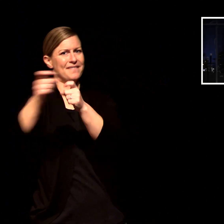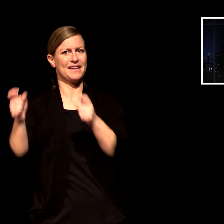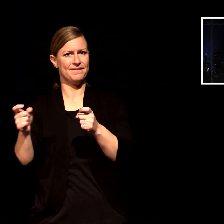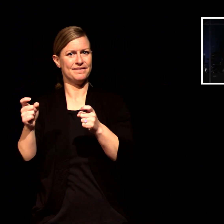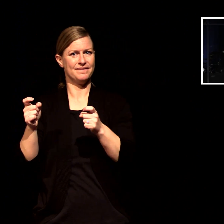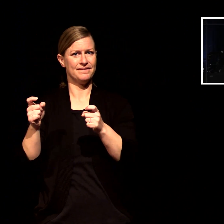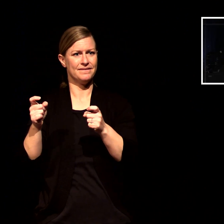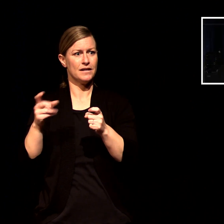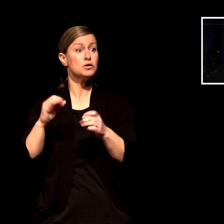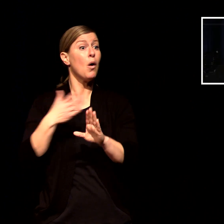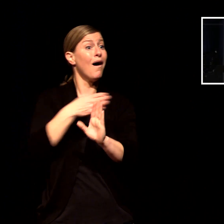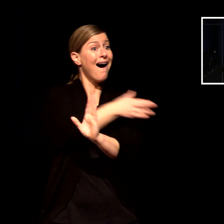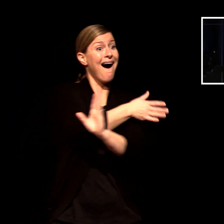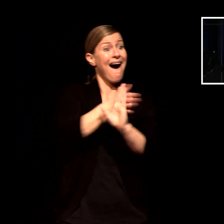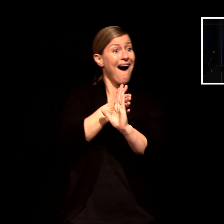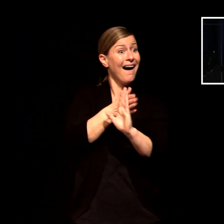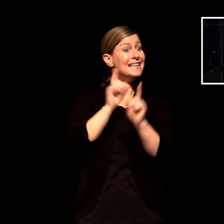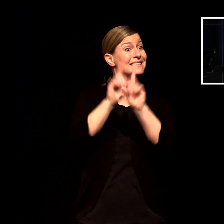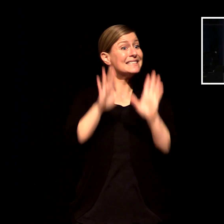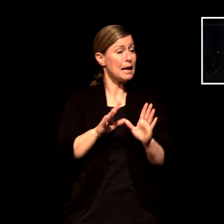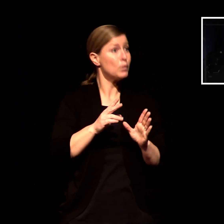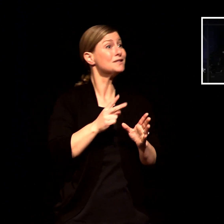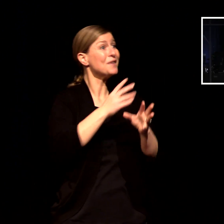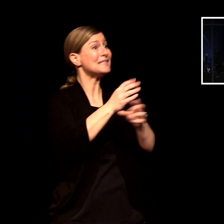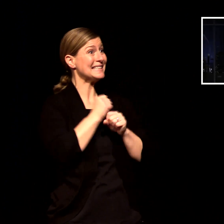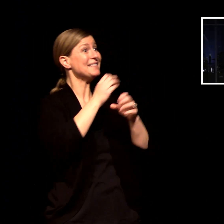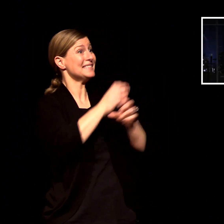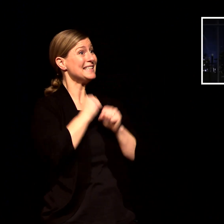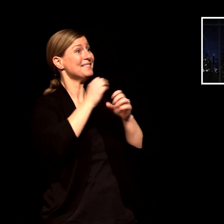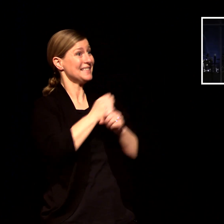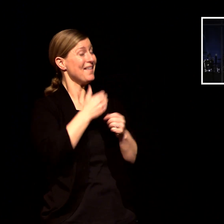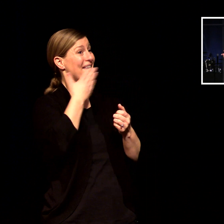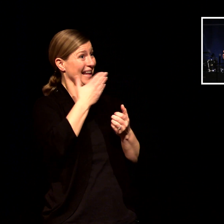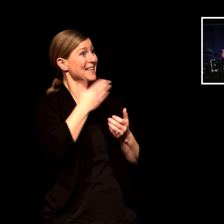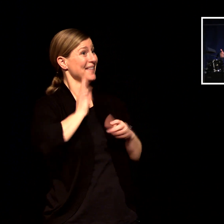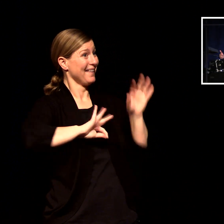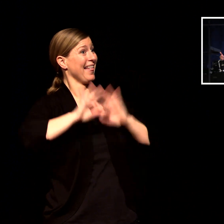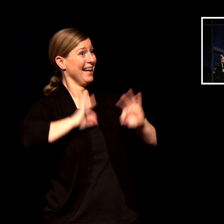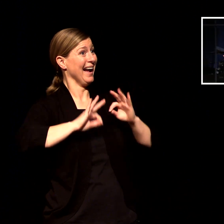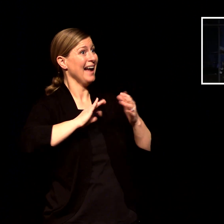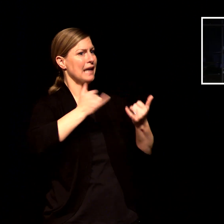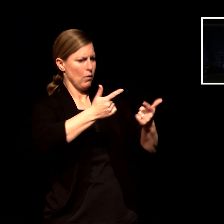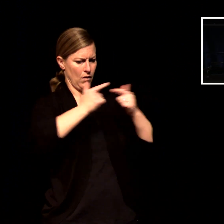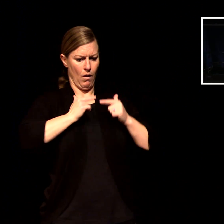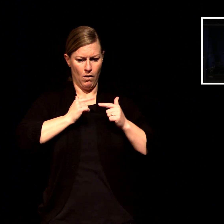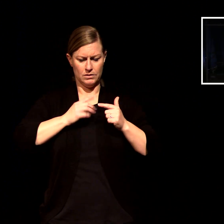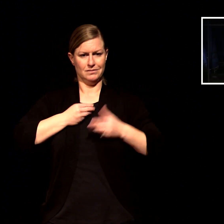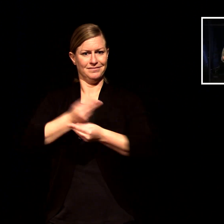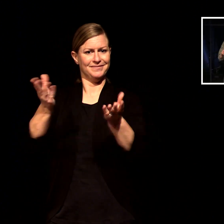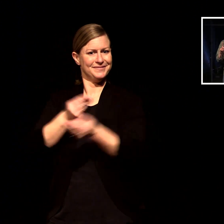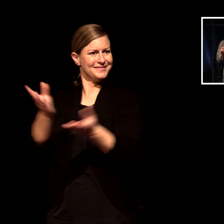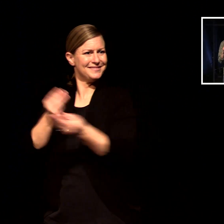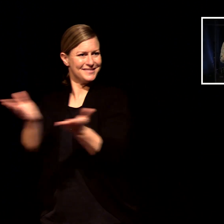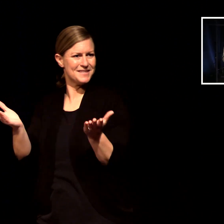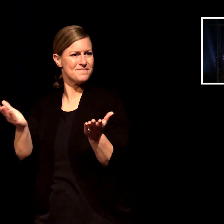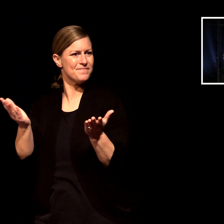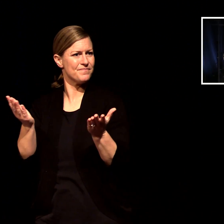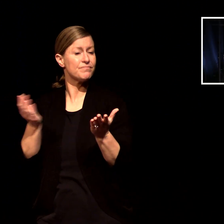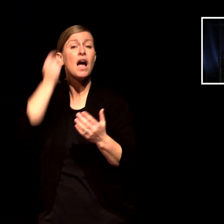get off the bench and into the game this is where they become fishers of men and as i read this quite honestly my first thought is this